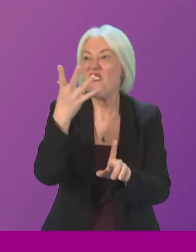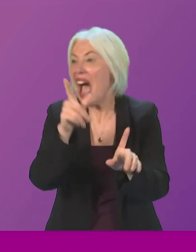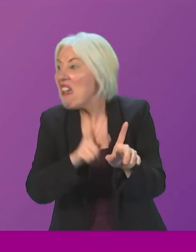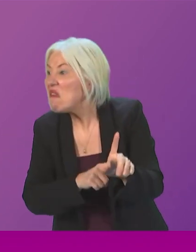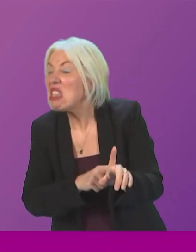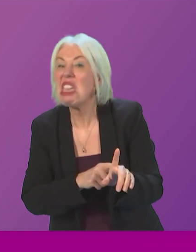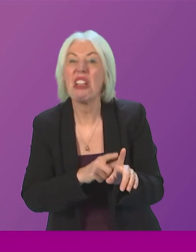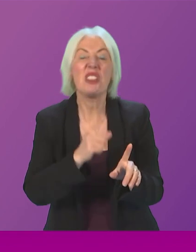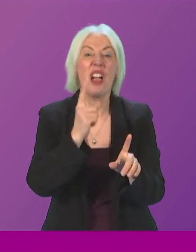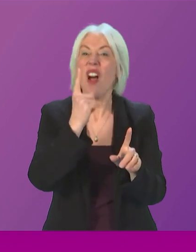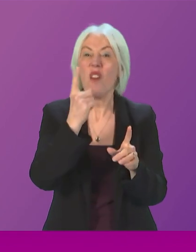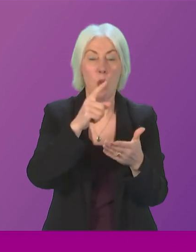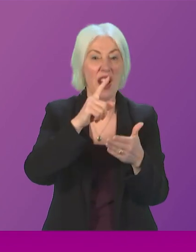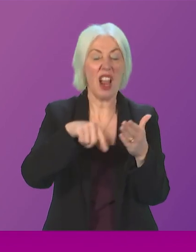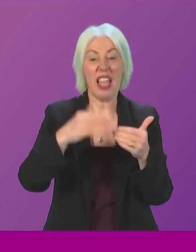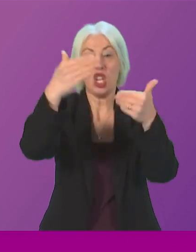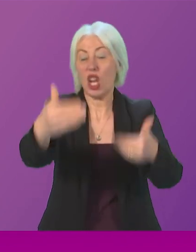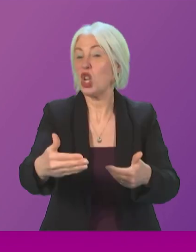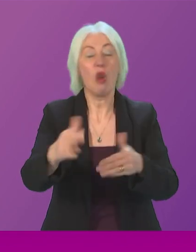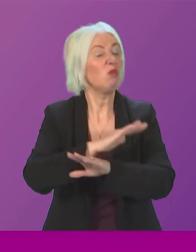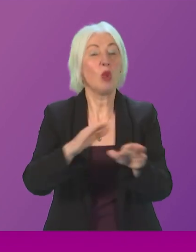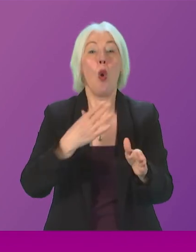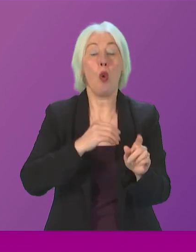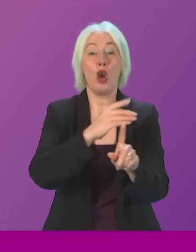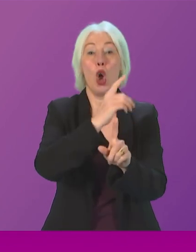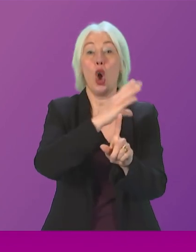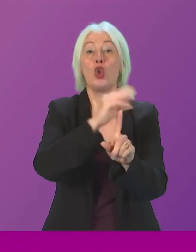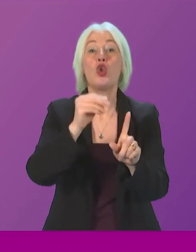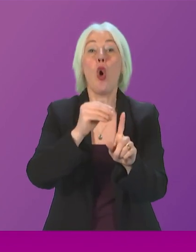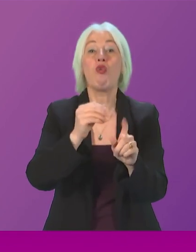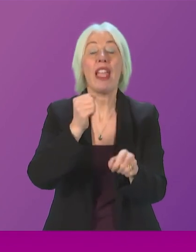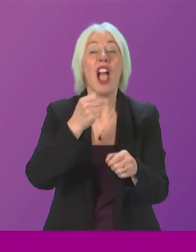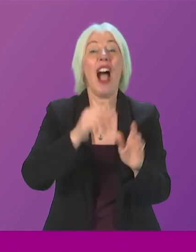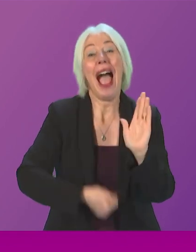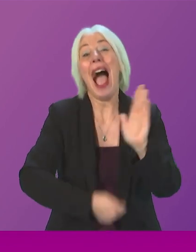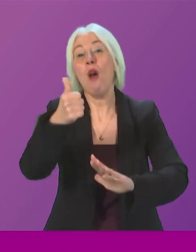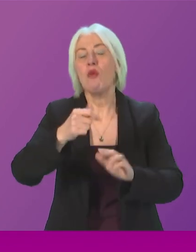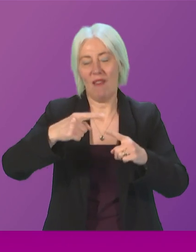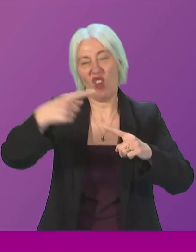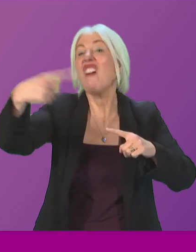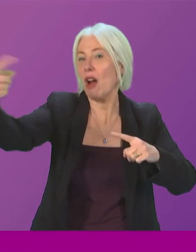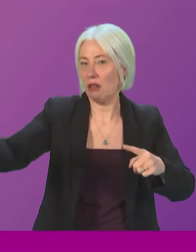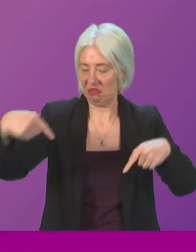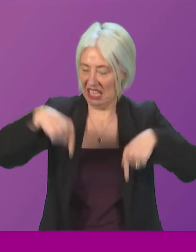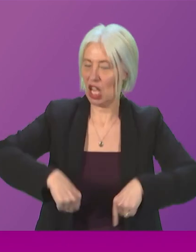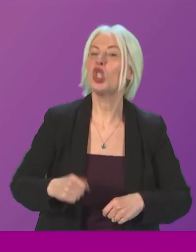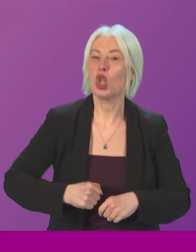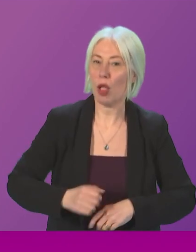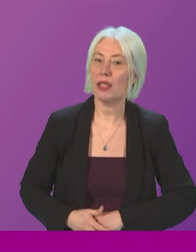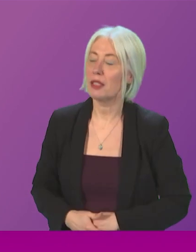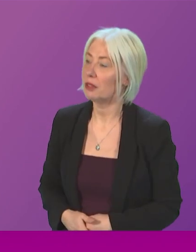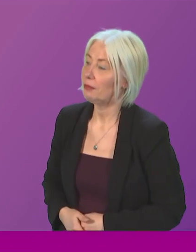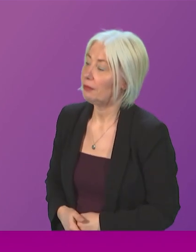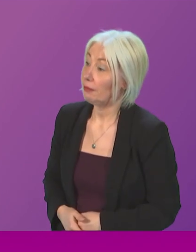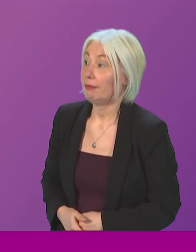for one election cycle we want rid of Tory governments in Scotland for good. Anna Sauer Yet again